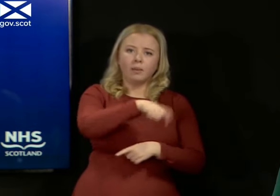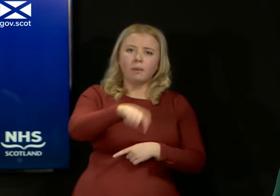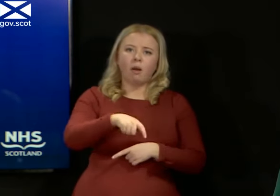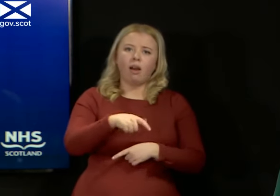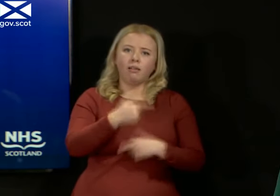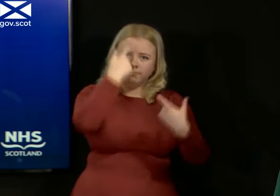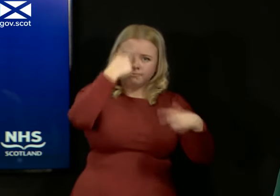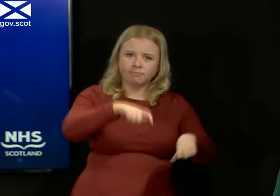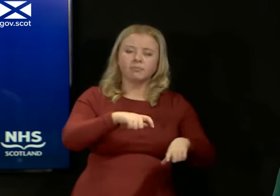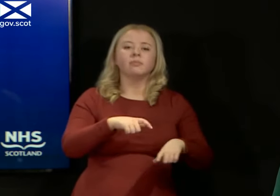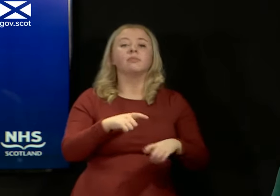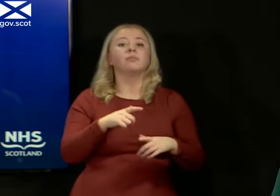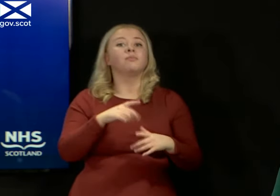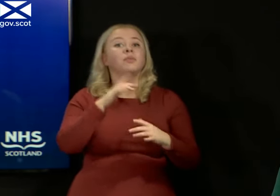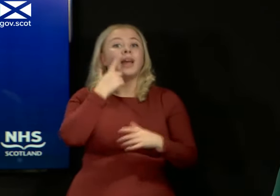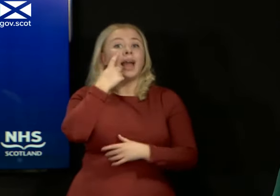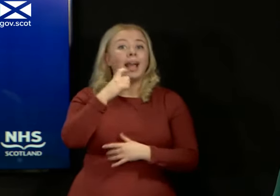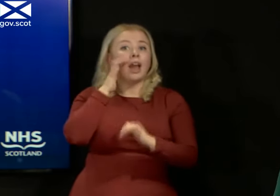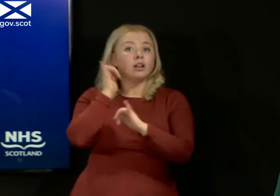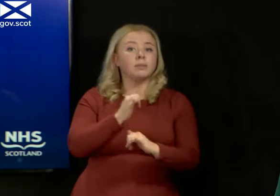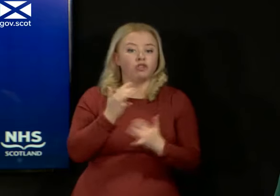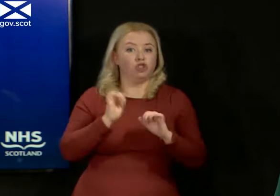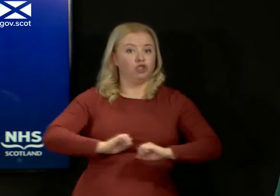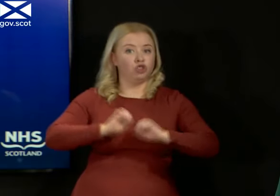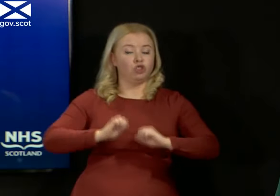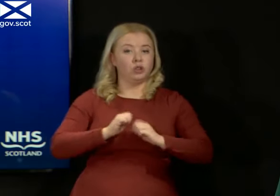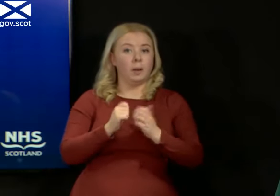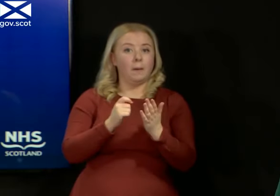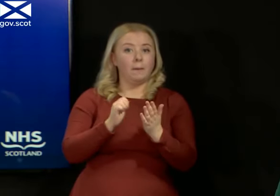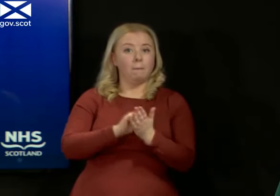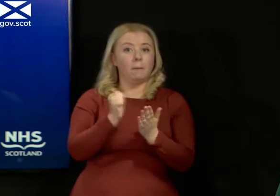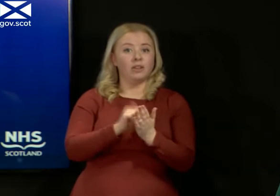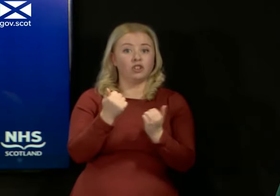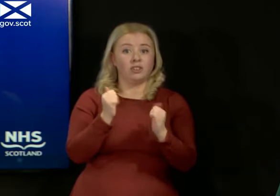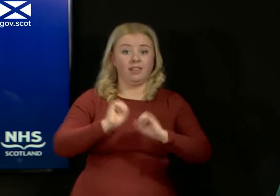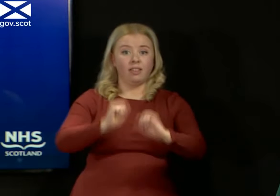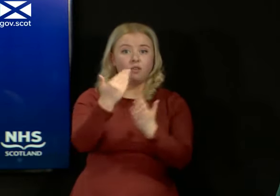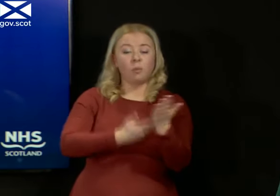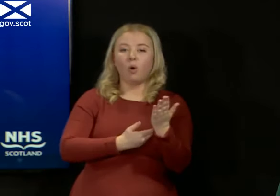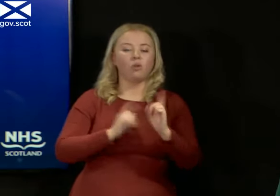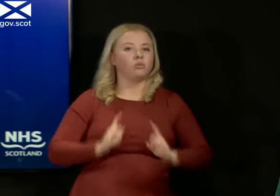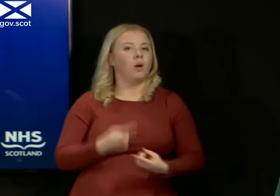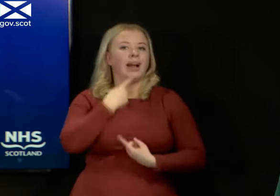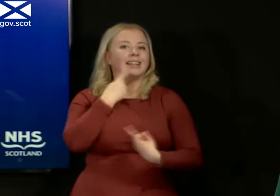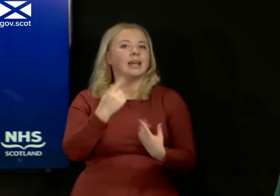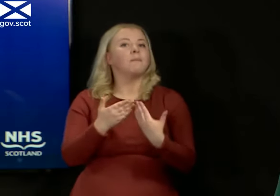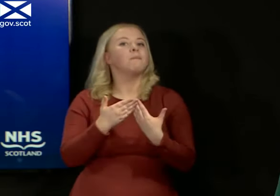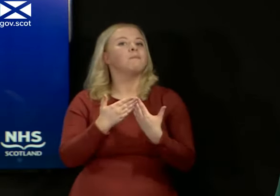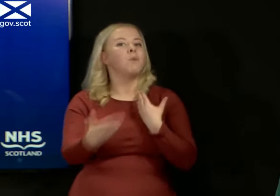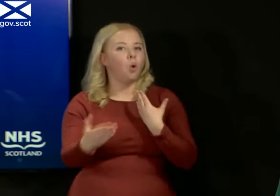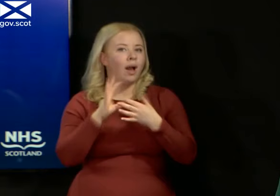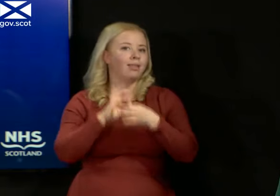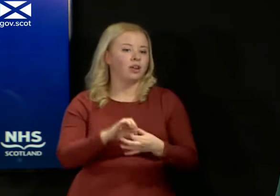The Care Inspectorate have not yet published their inspection report, so it is not appropriate for me to comment any further on the